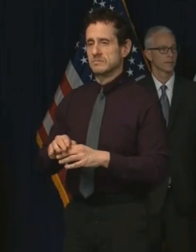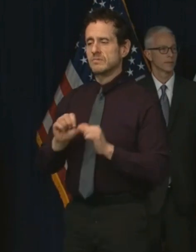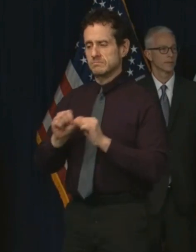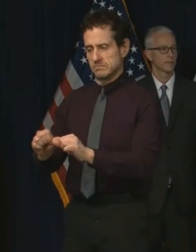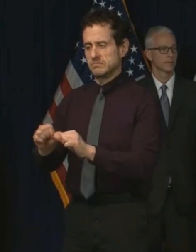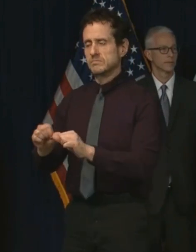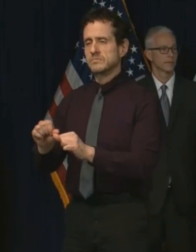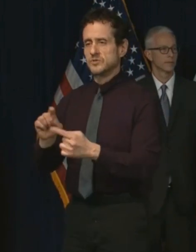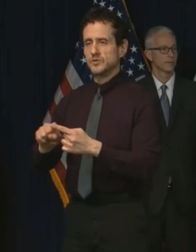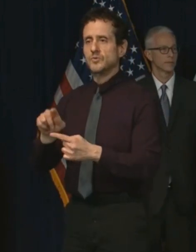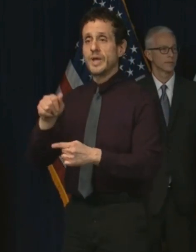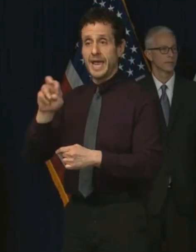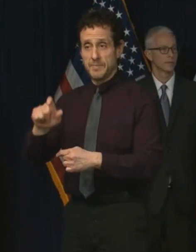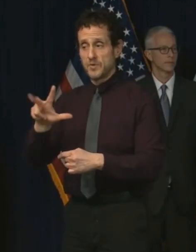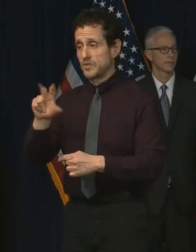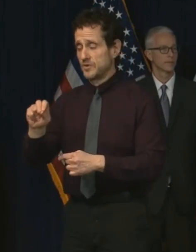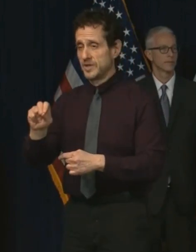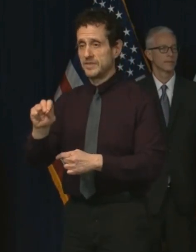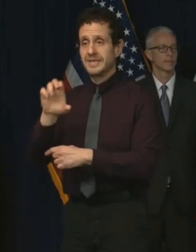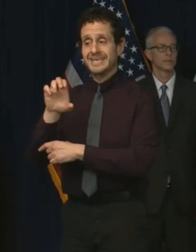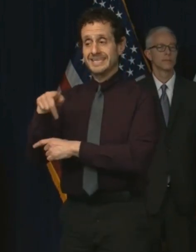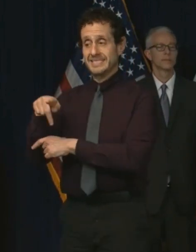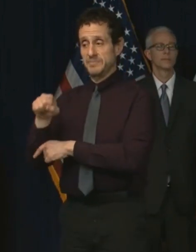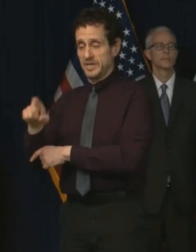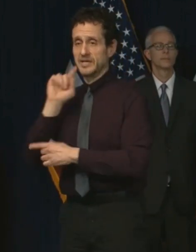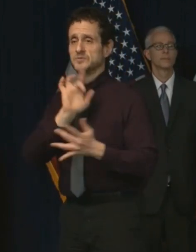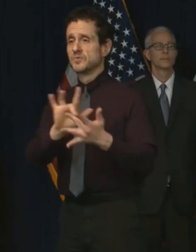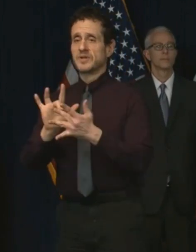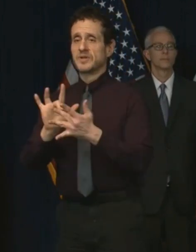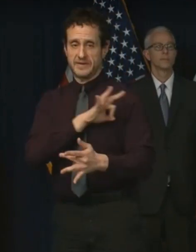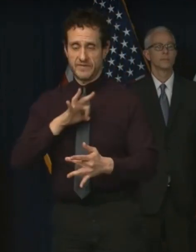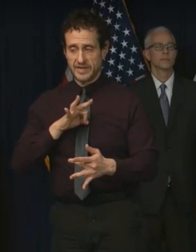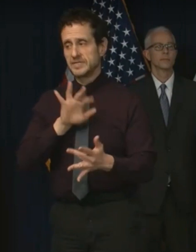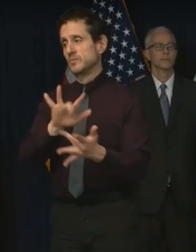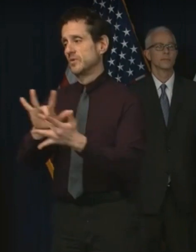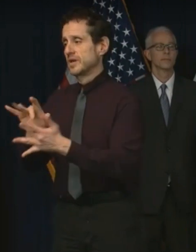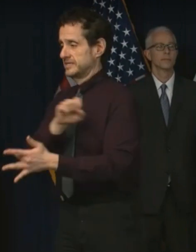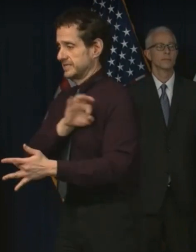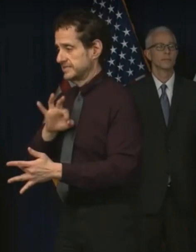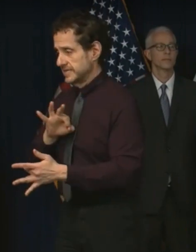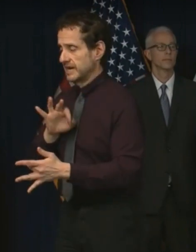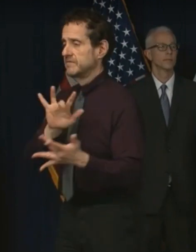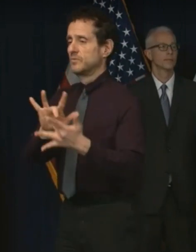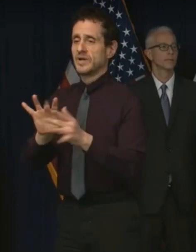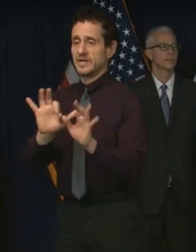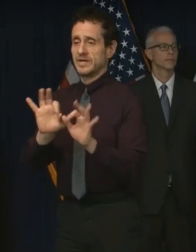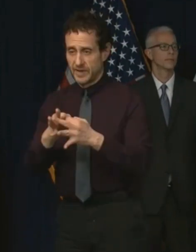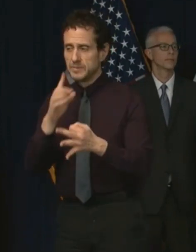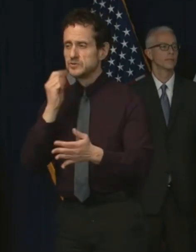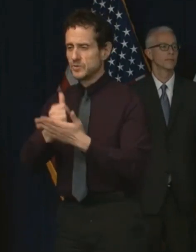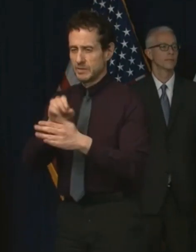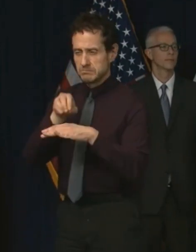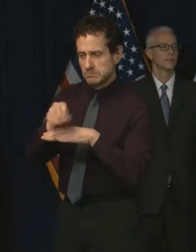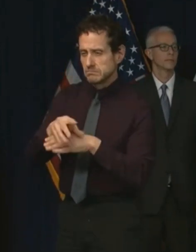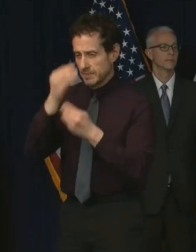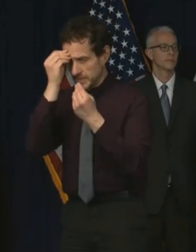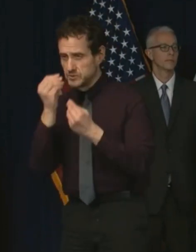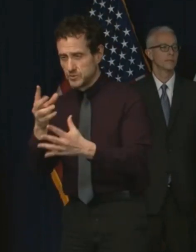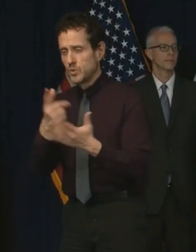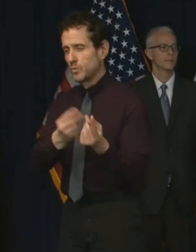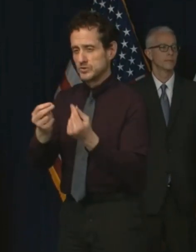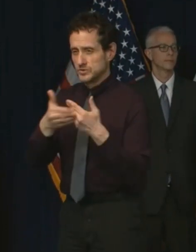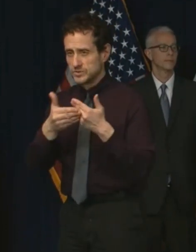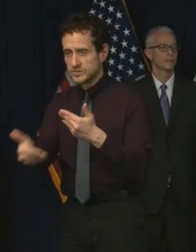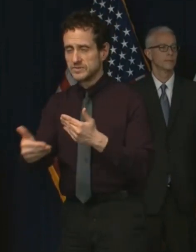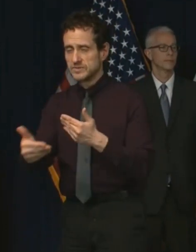30th. CPS will reach out to faculty and staff and families to provide further guidance. Also, as